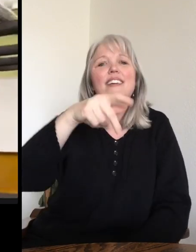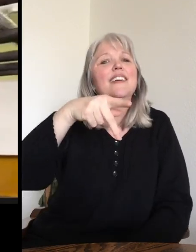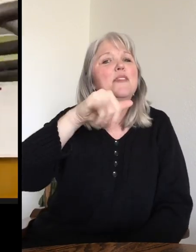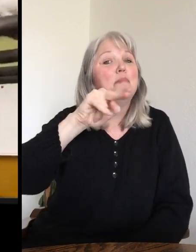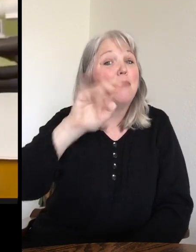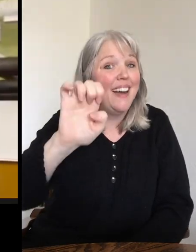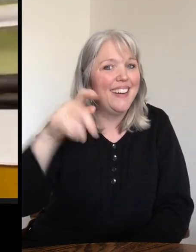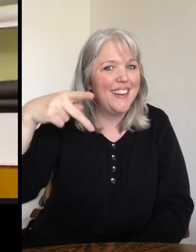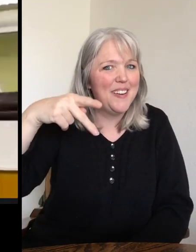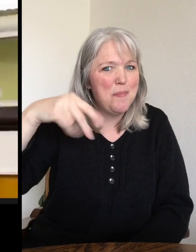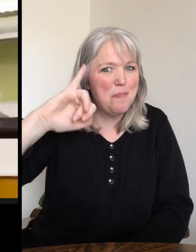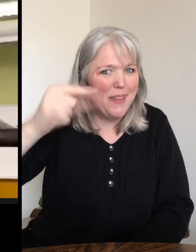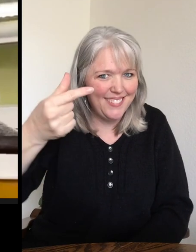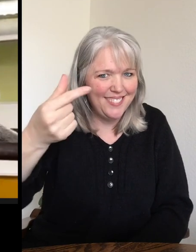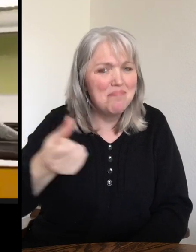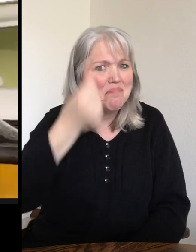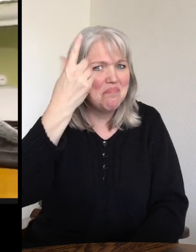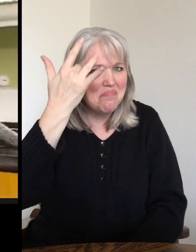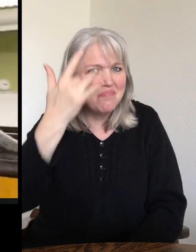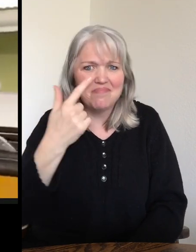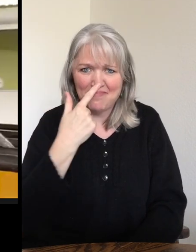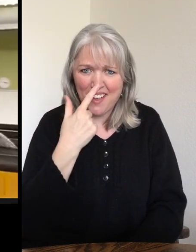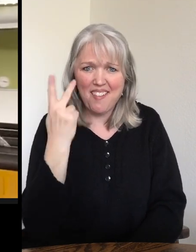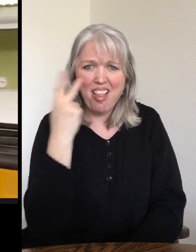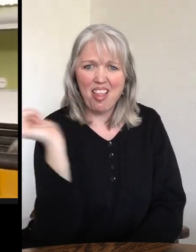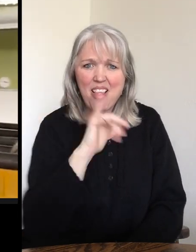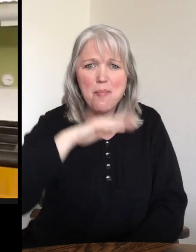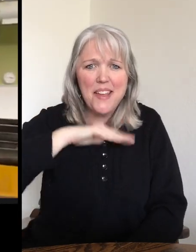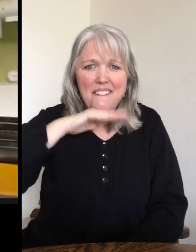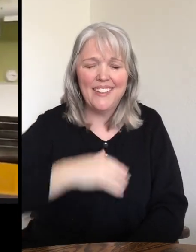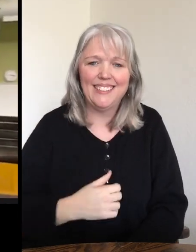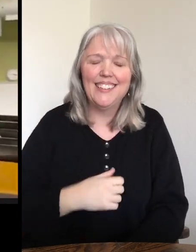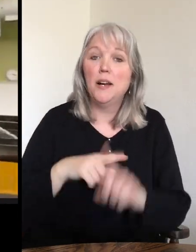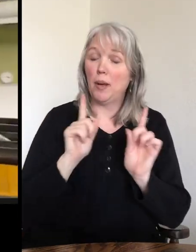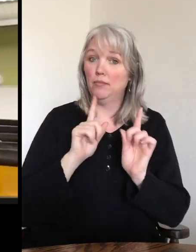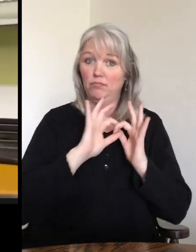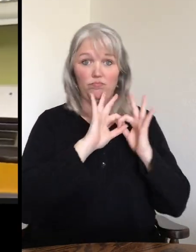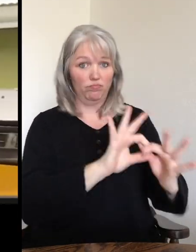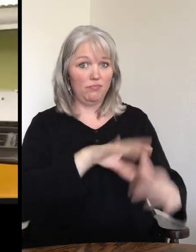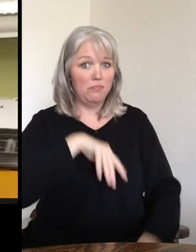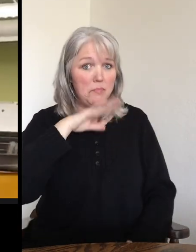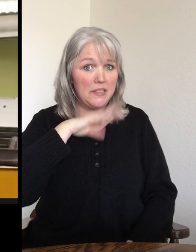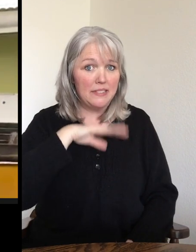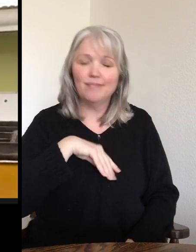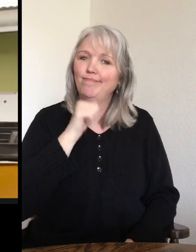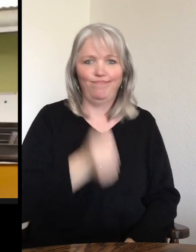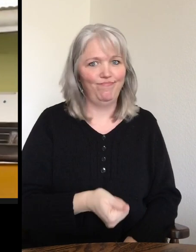And you can see why he would be called a spiny pig. Look at that nose. It's very pig-like. However, they are not close relatives of